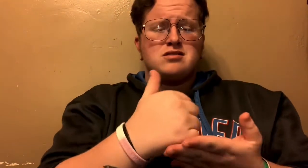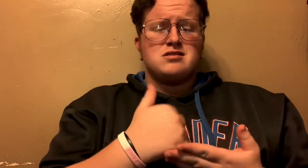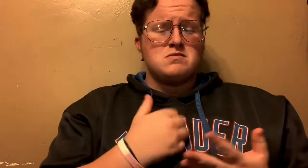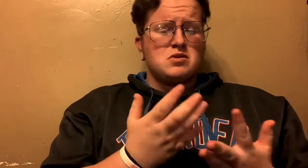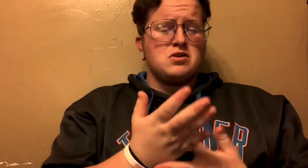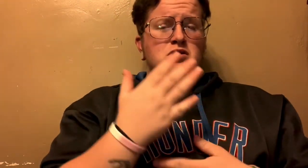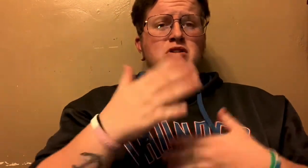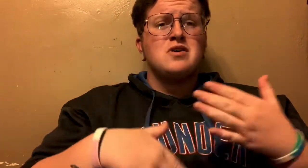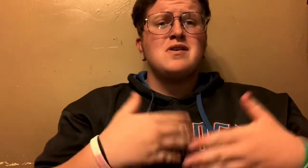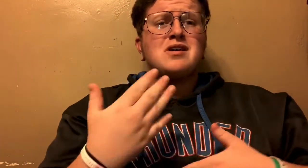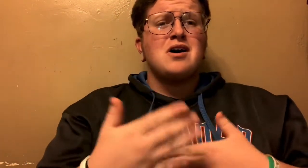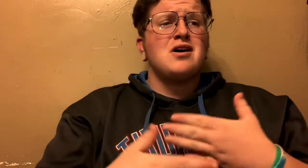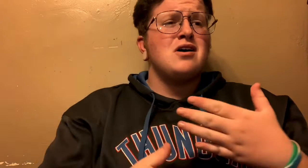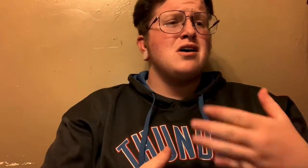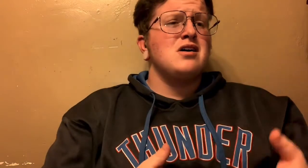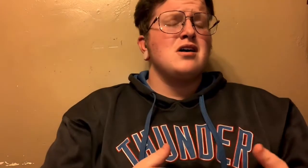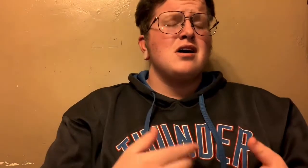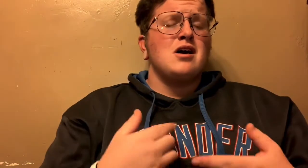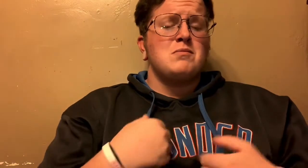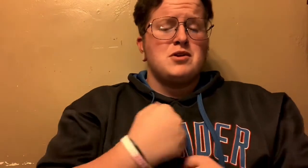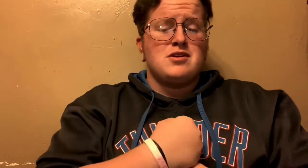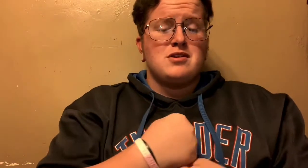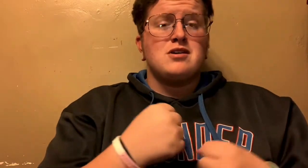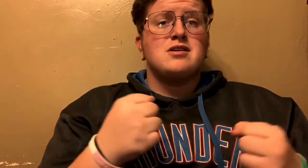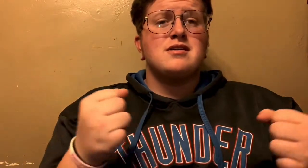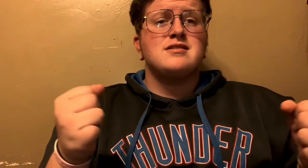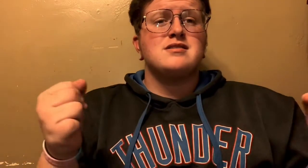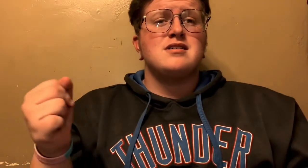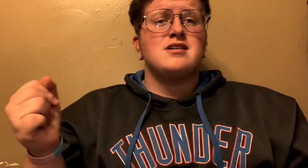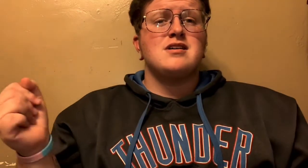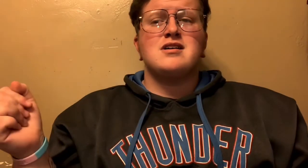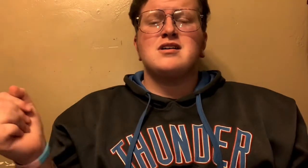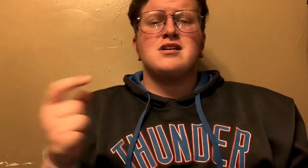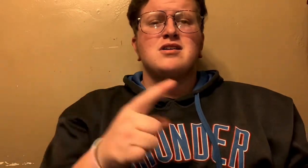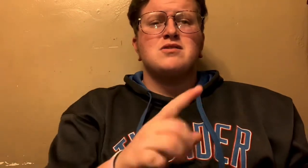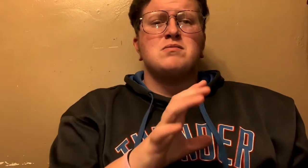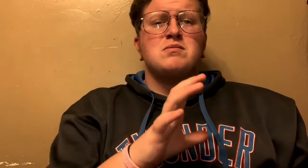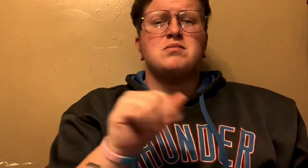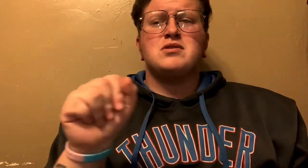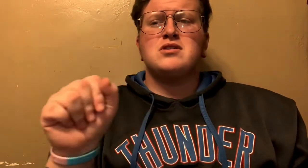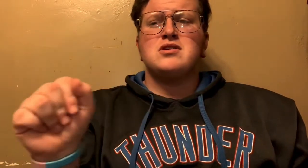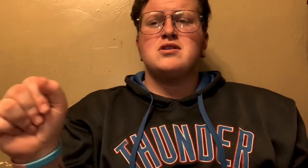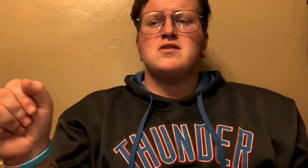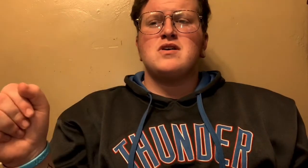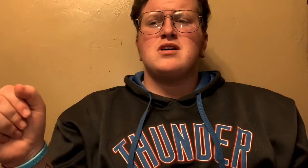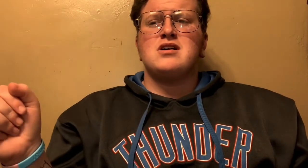get me through it all I let my guard down, and then you pull the rug